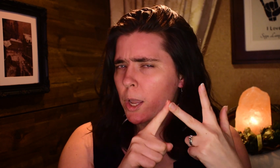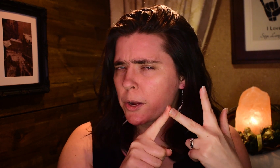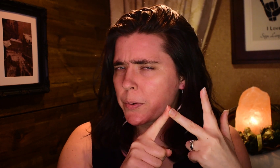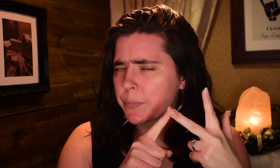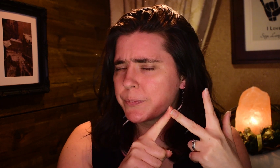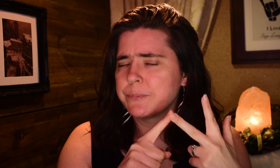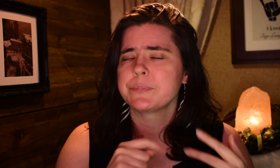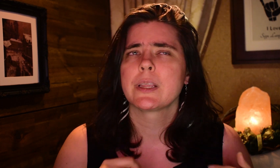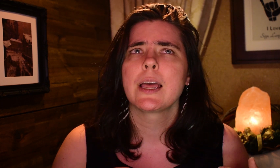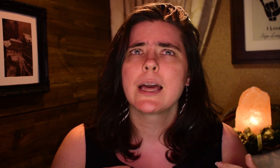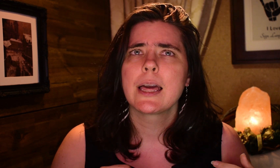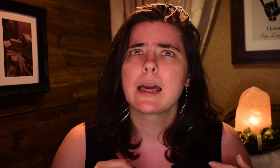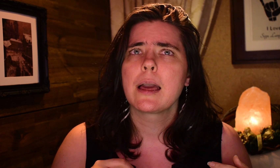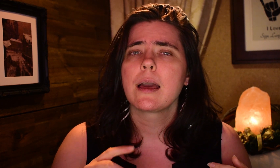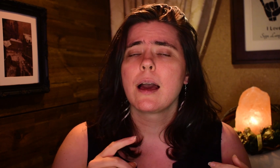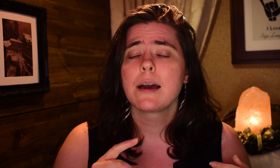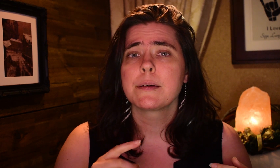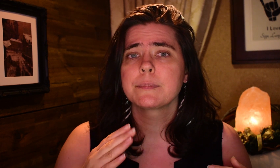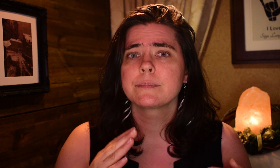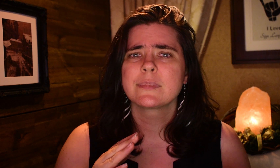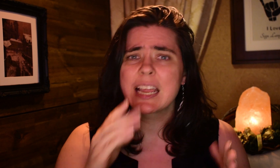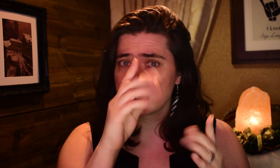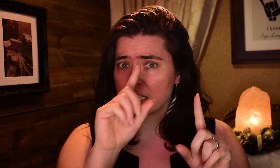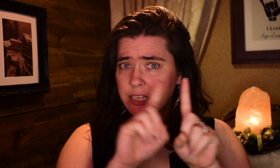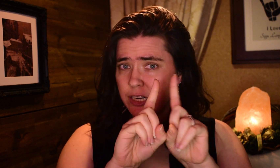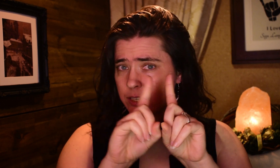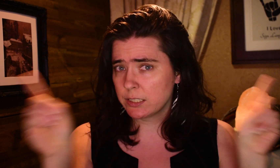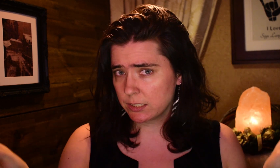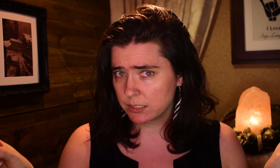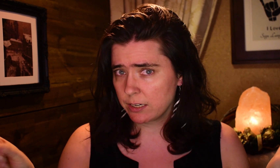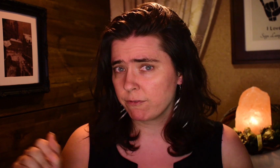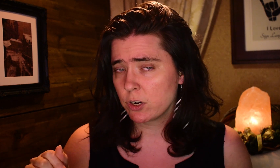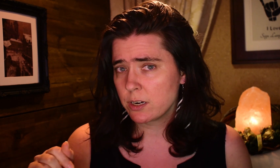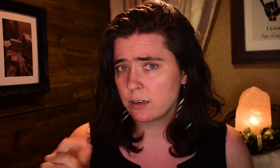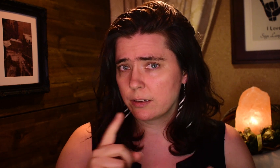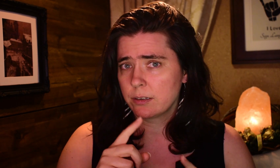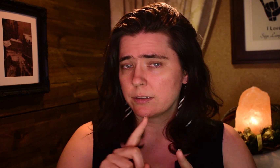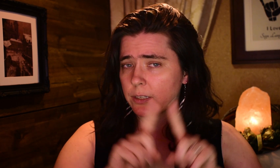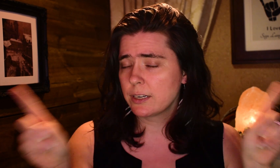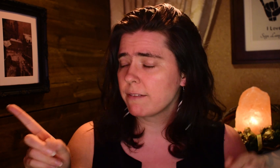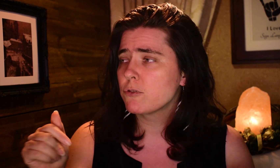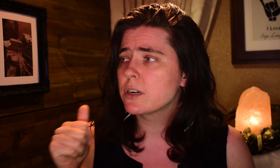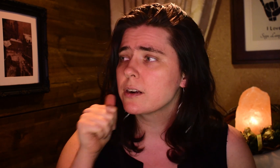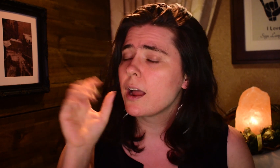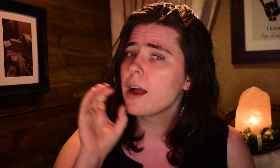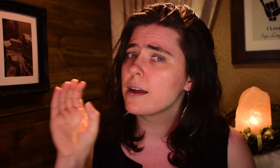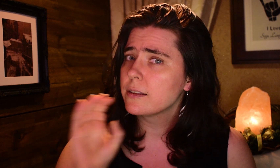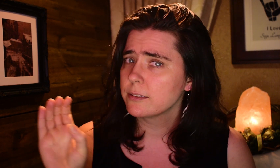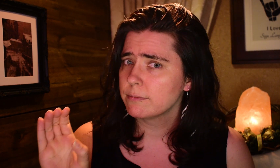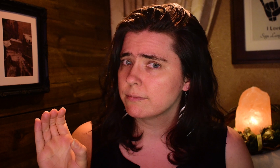Before that one, this is a different cousin.